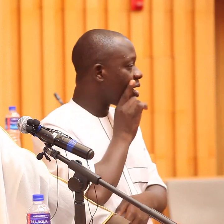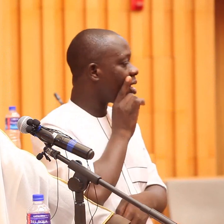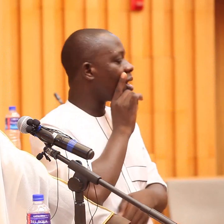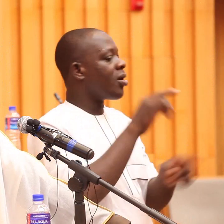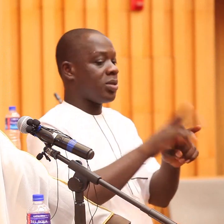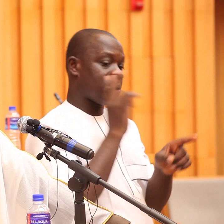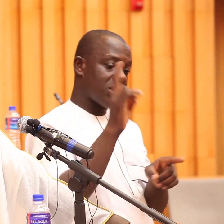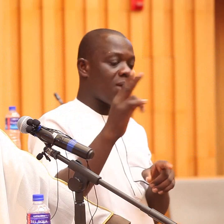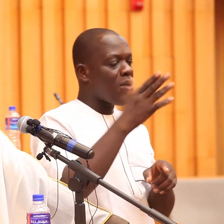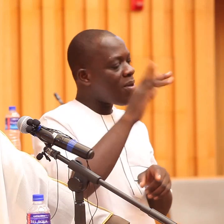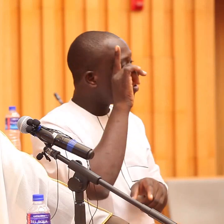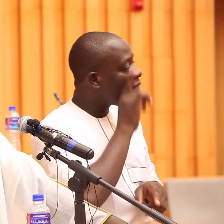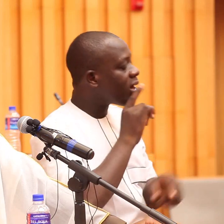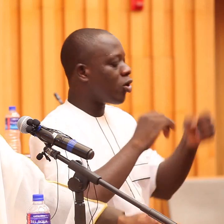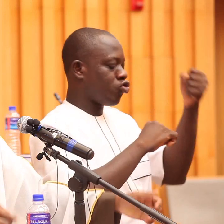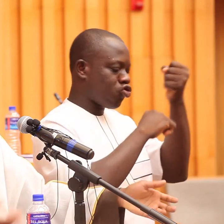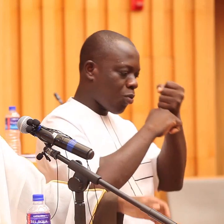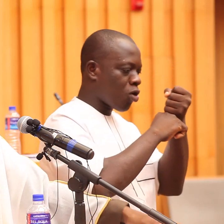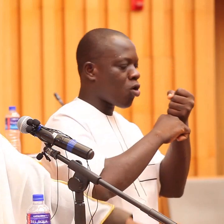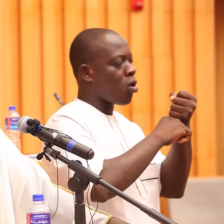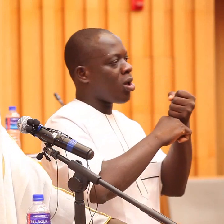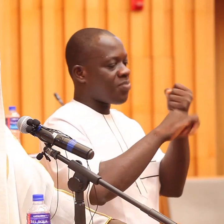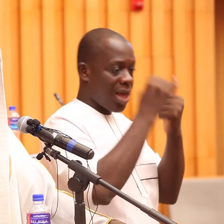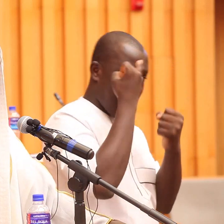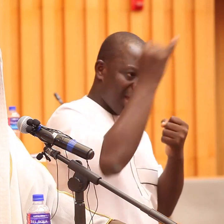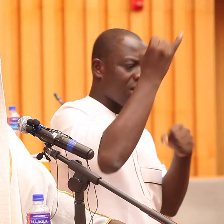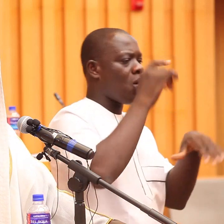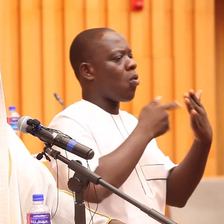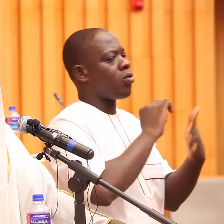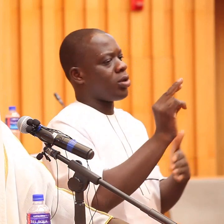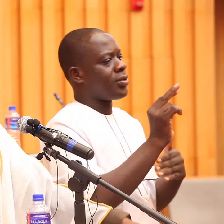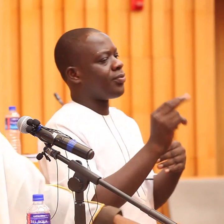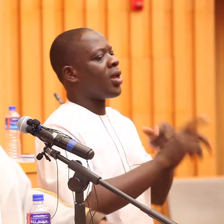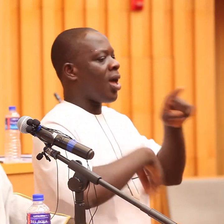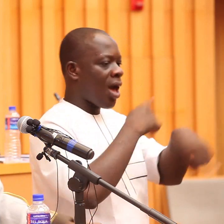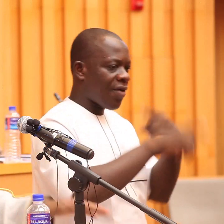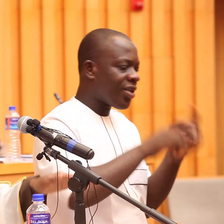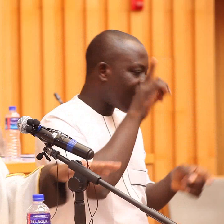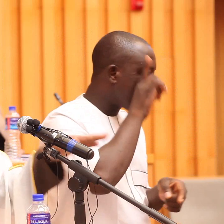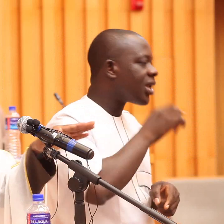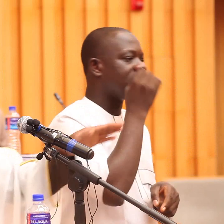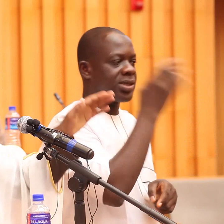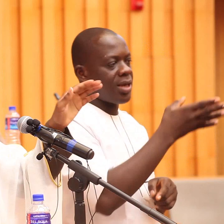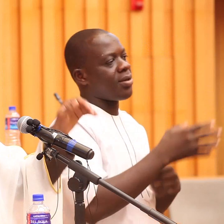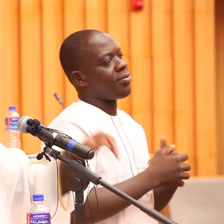that father will be supporting or will support the idea or not then the father said to him